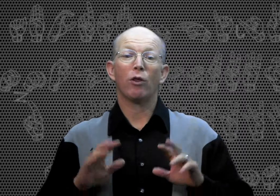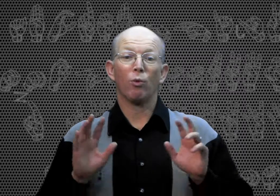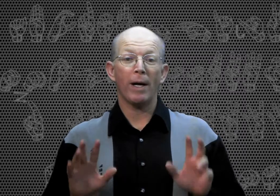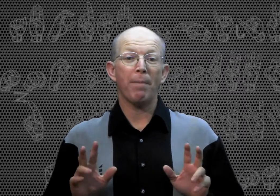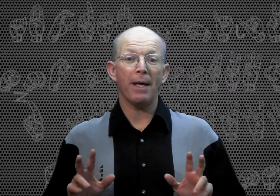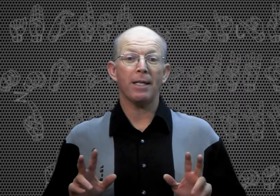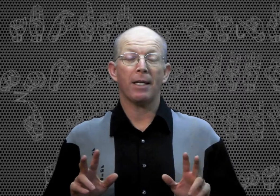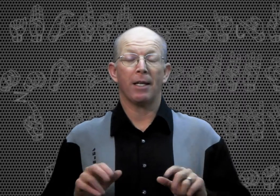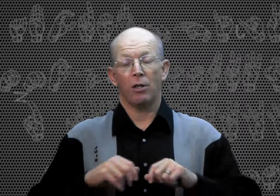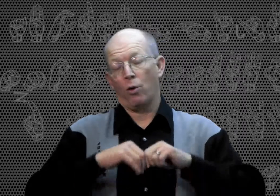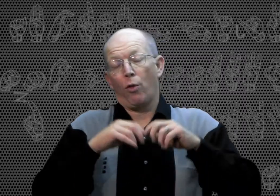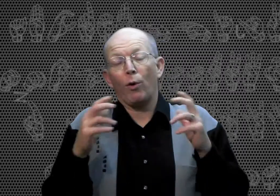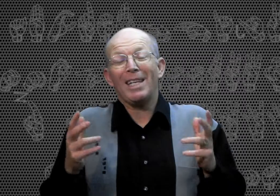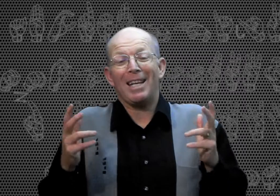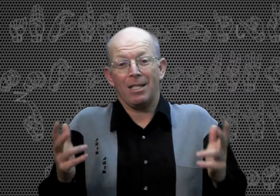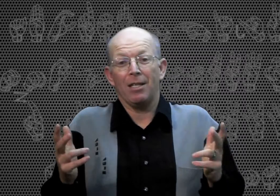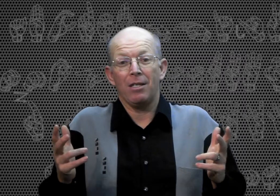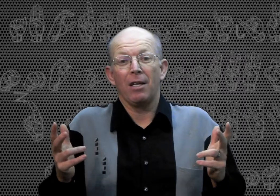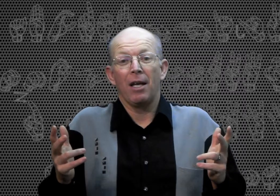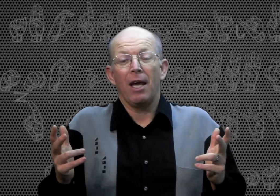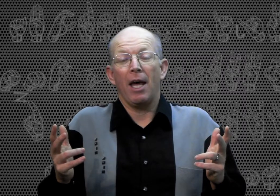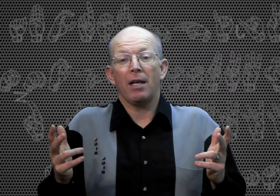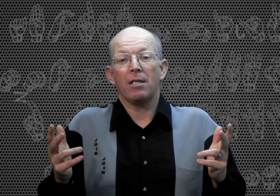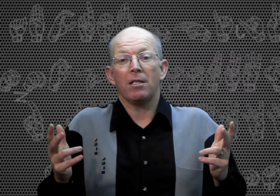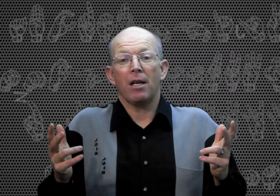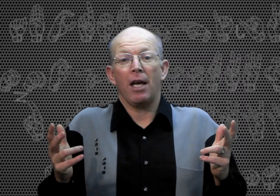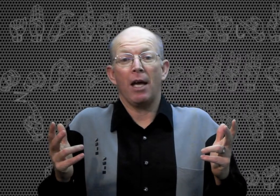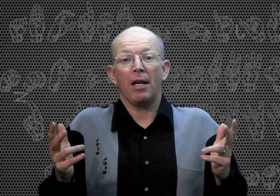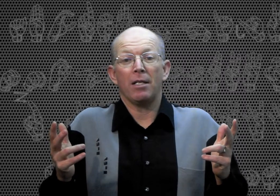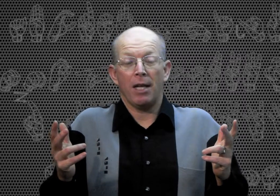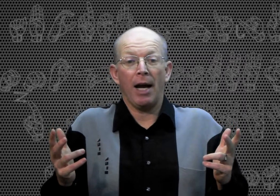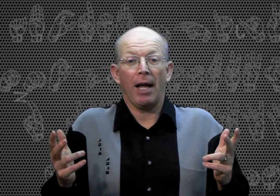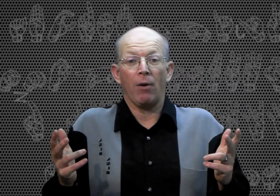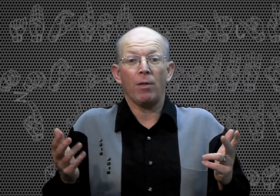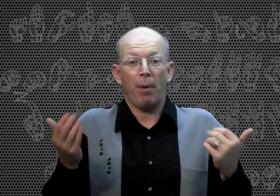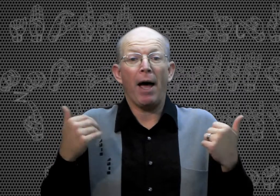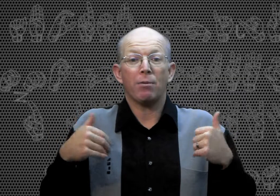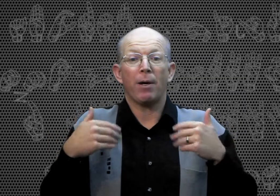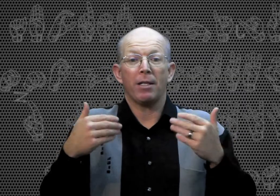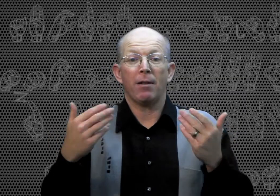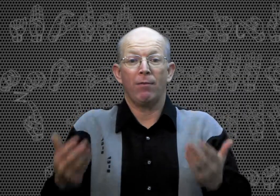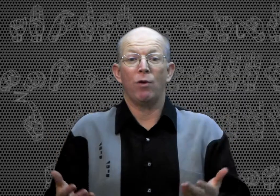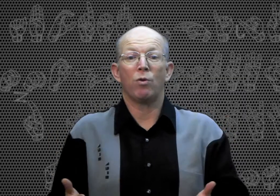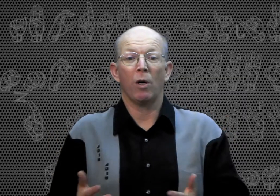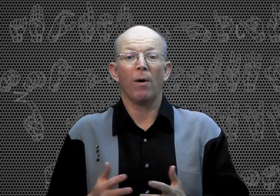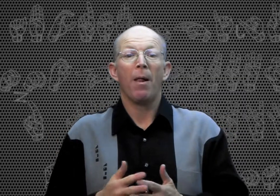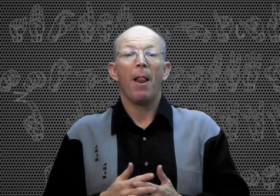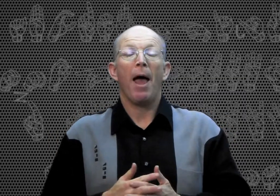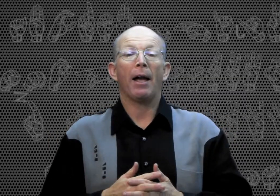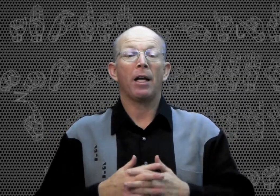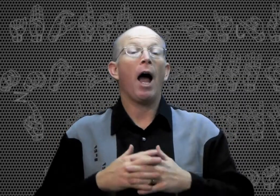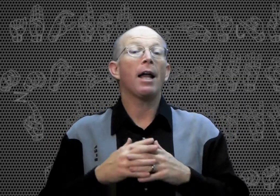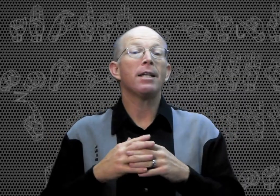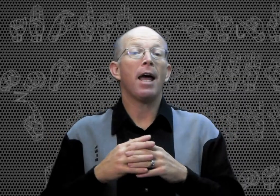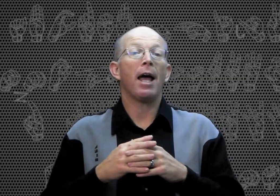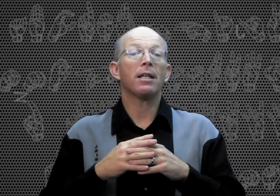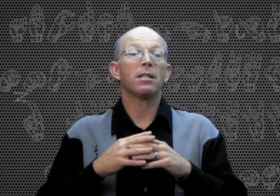three basic tenses or three tenses in sign language, past, present, and future. And context